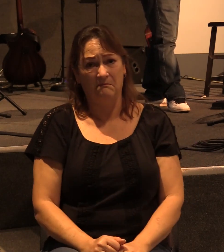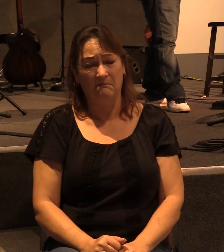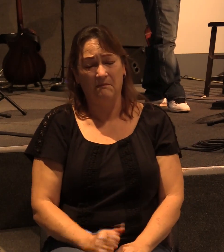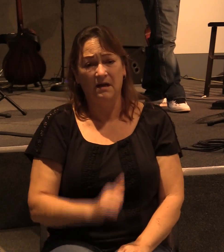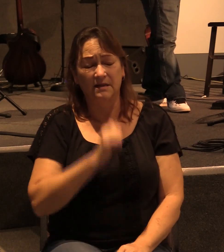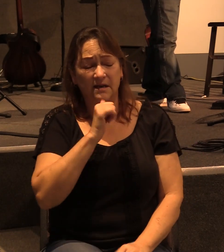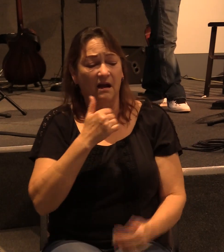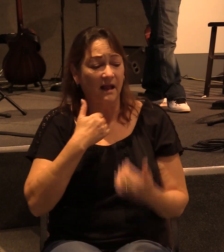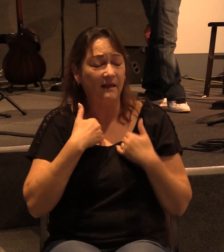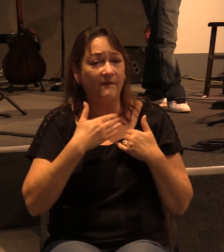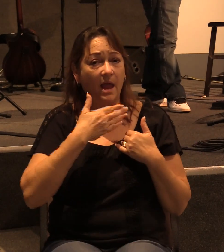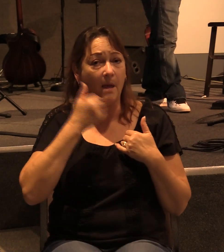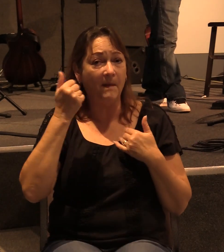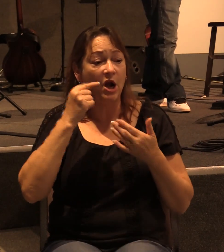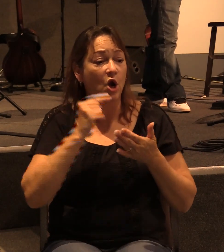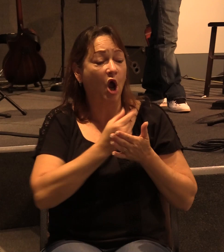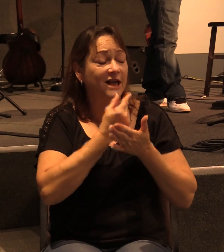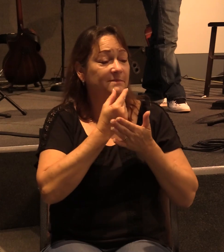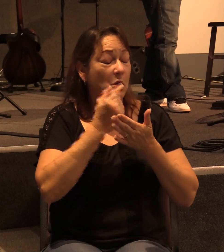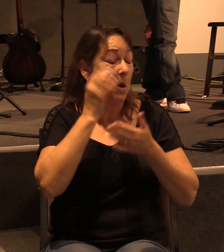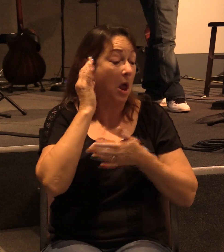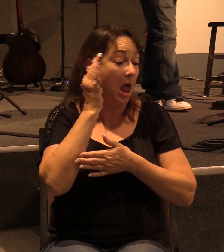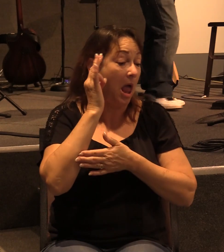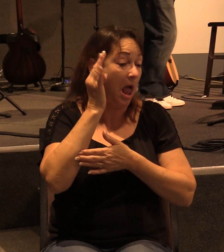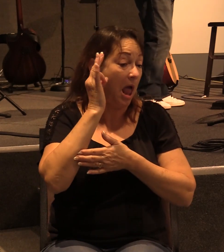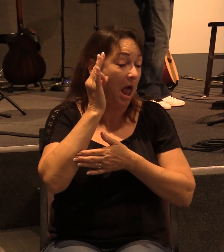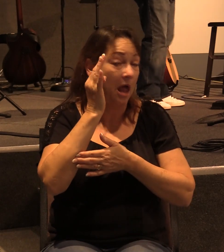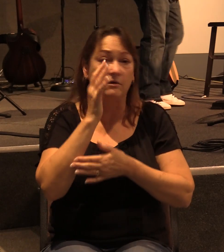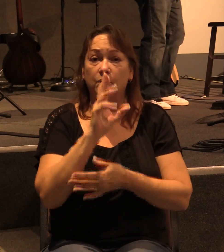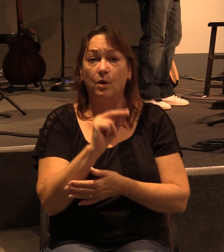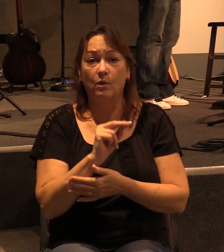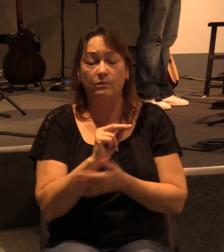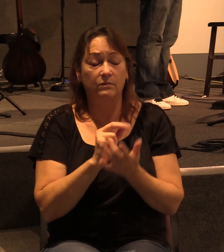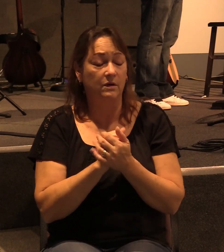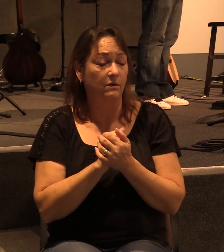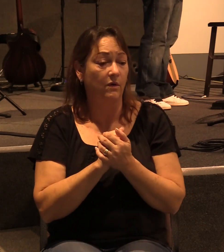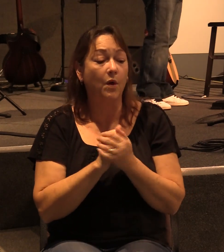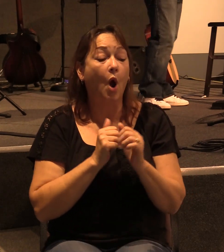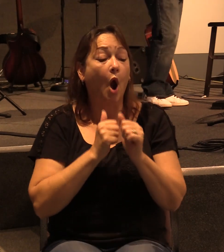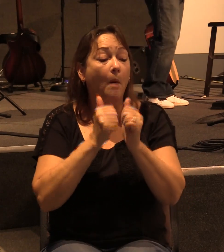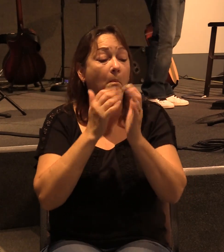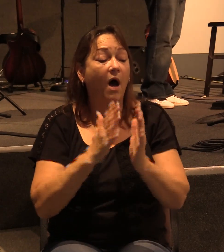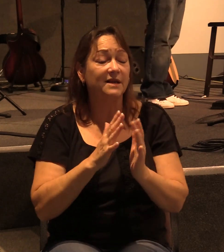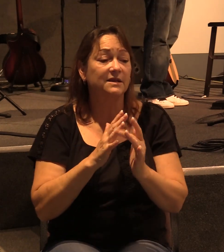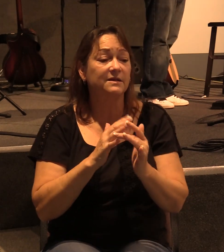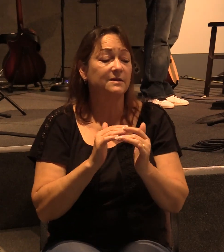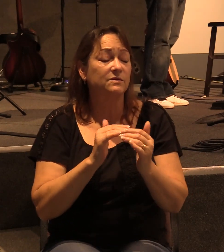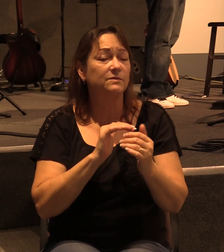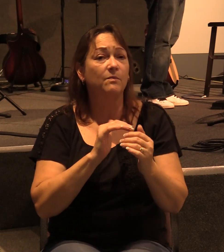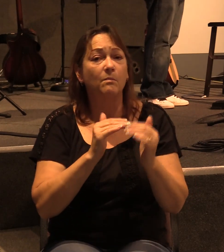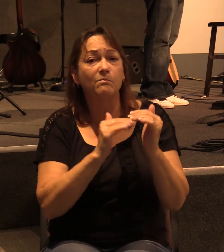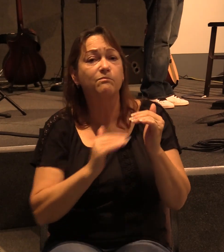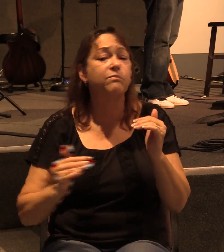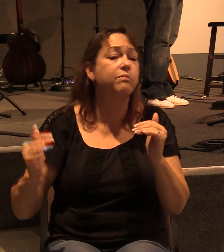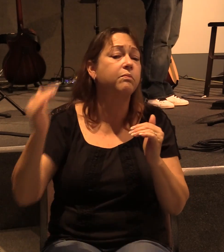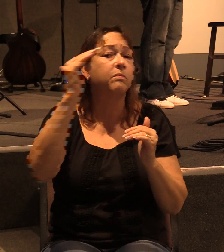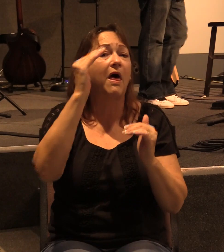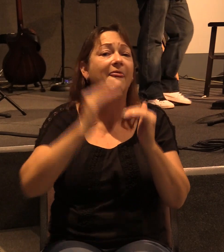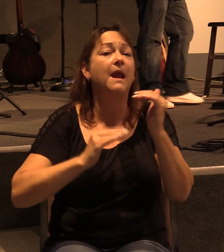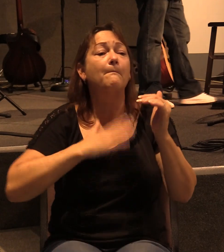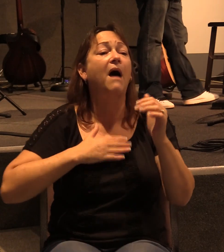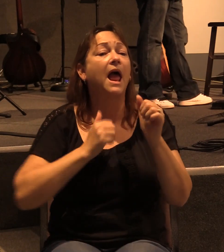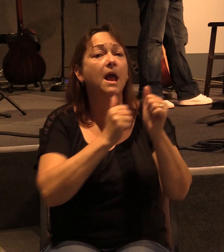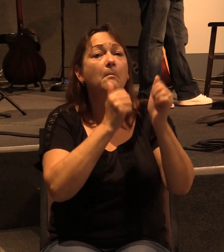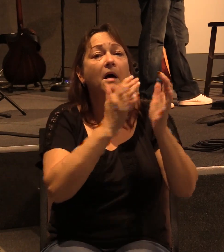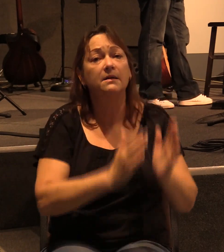It's not like they have a better gospel. Okay? Or their apostleship or whatever is superior. You know?